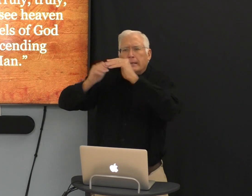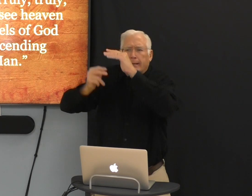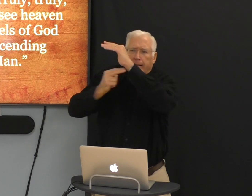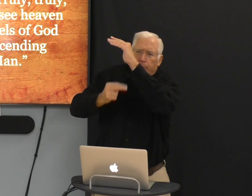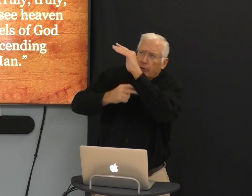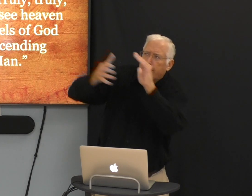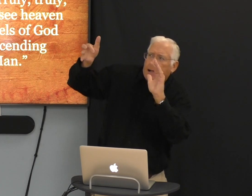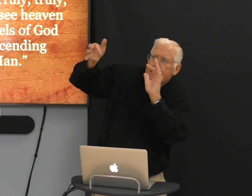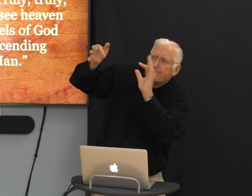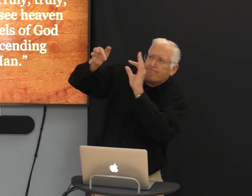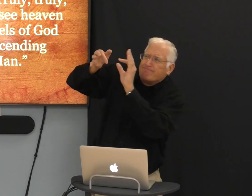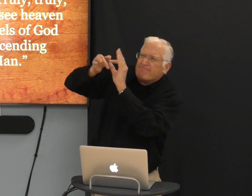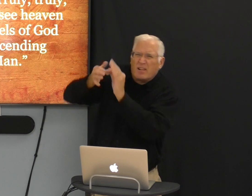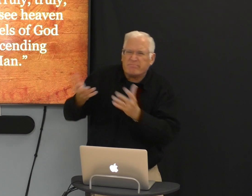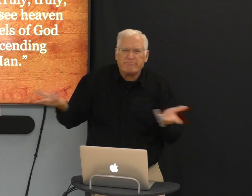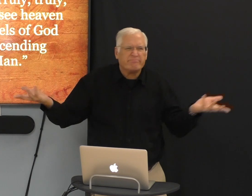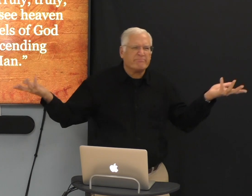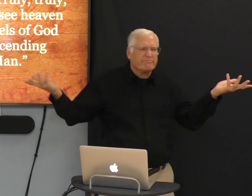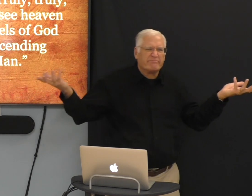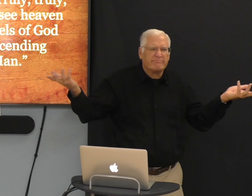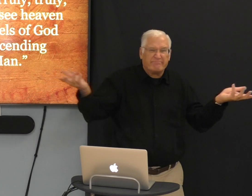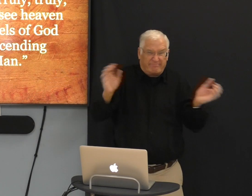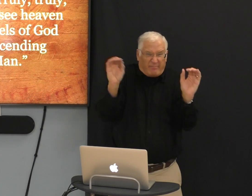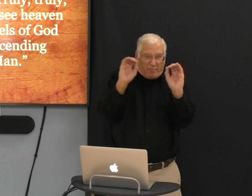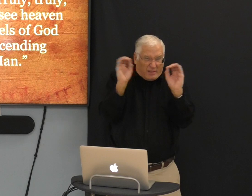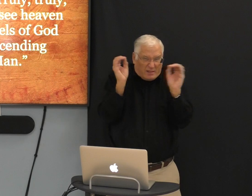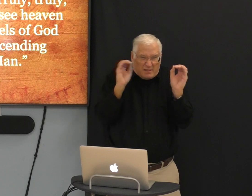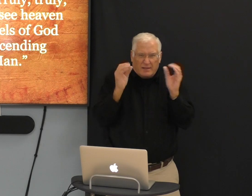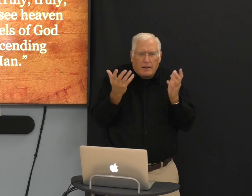connect with God? Nothing.